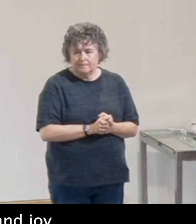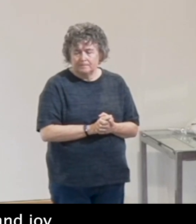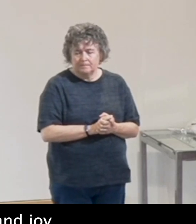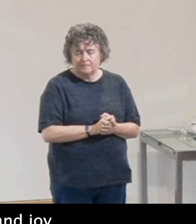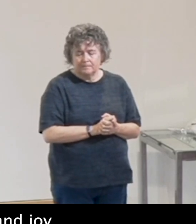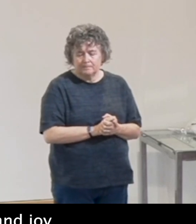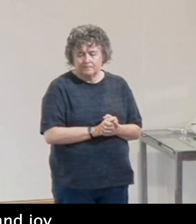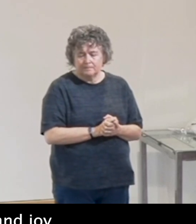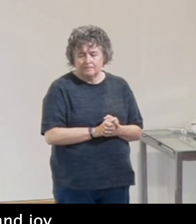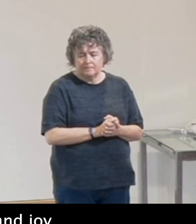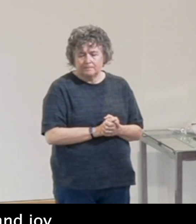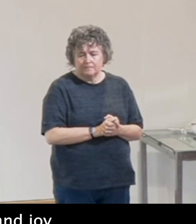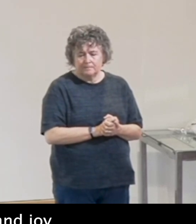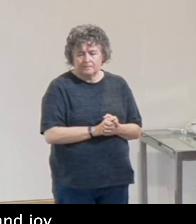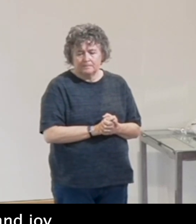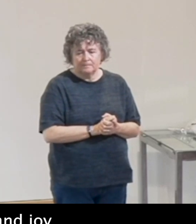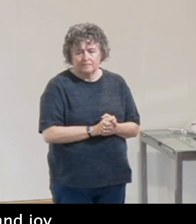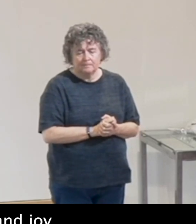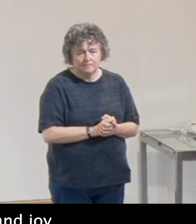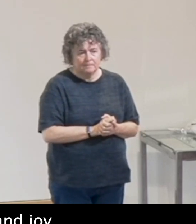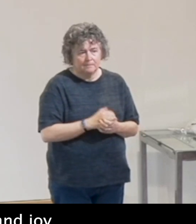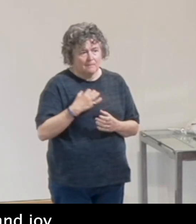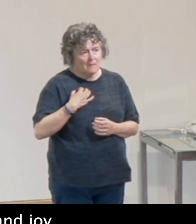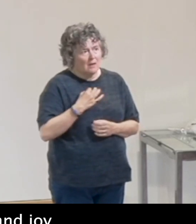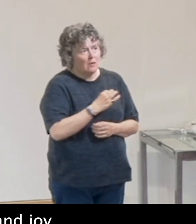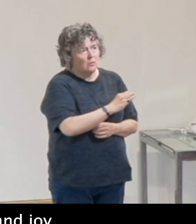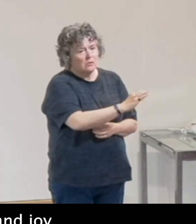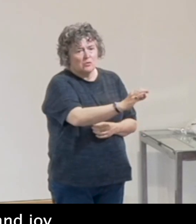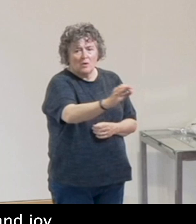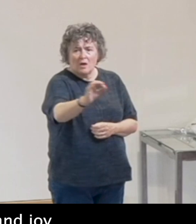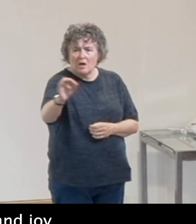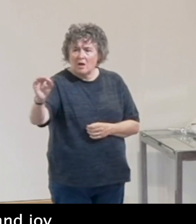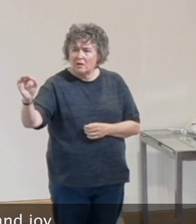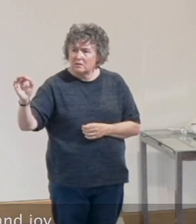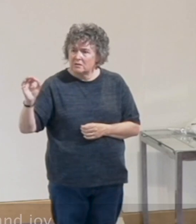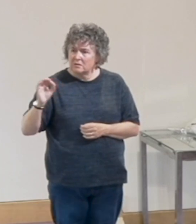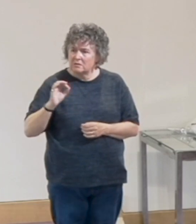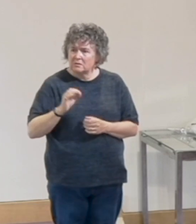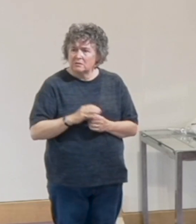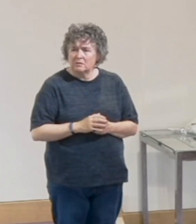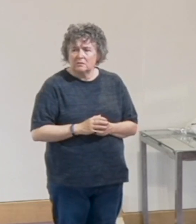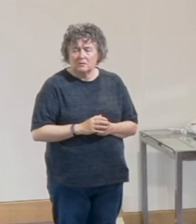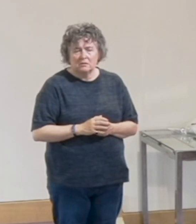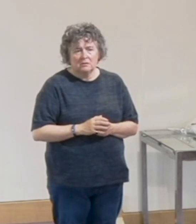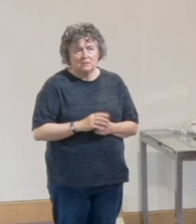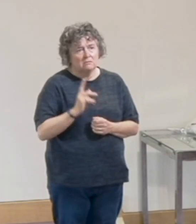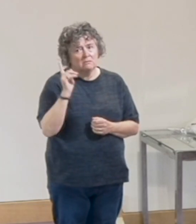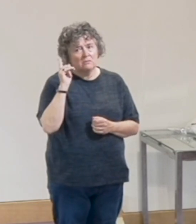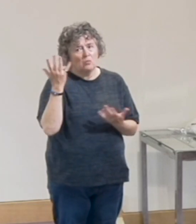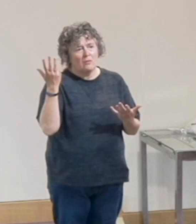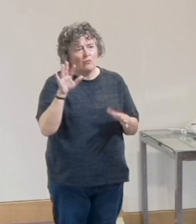Now, I want to ask you, and I'm pretty sure you do recognize, where do you think I got those from?